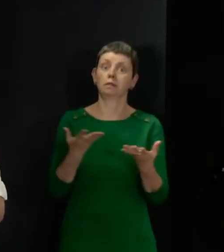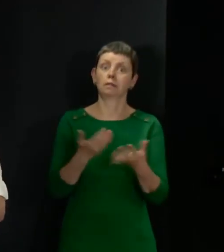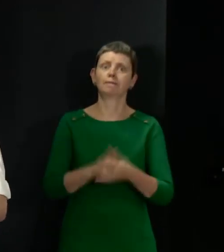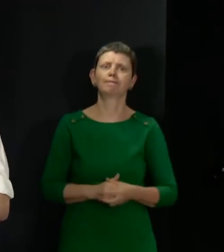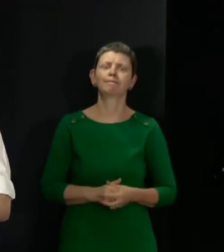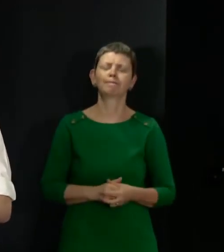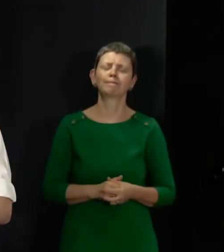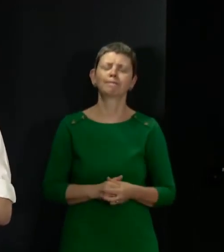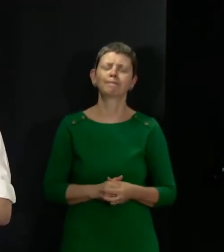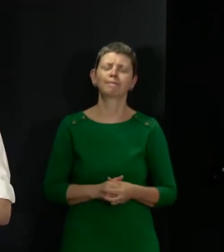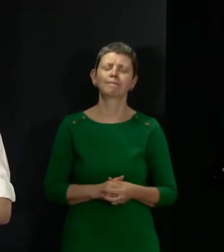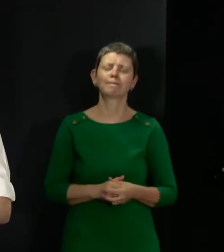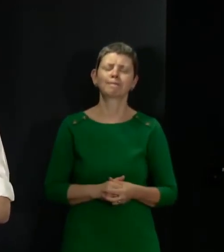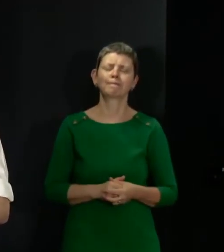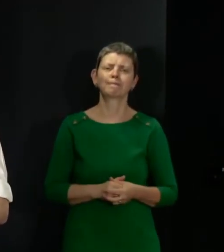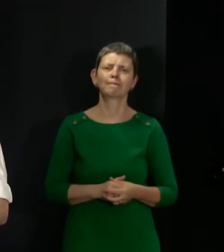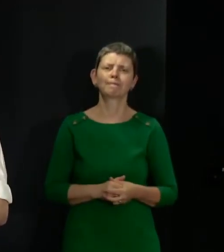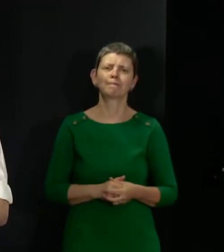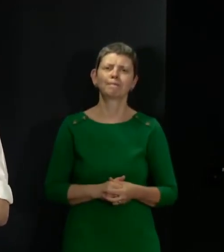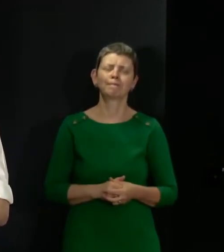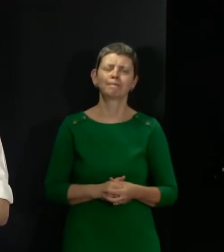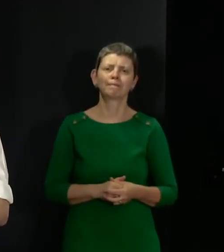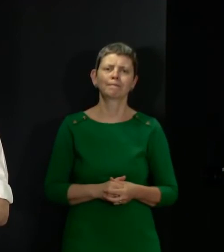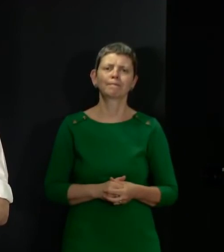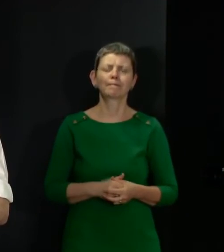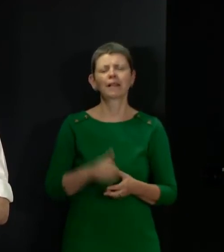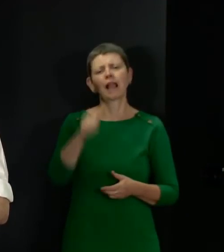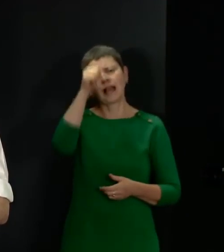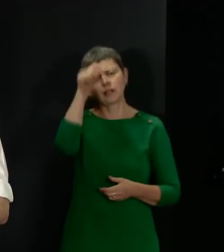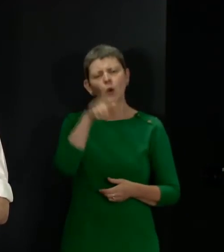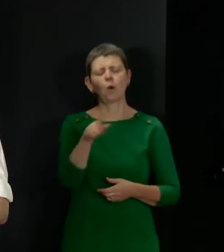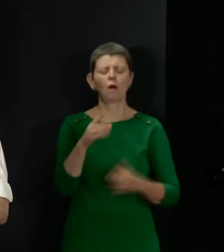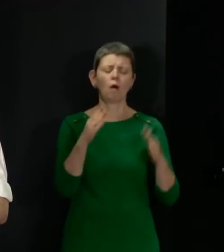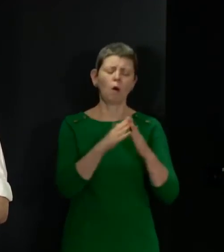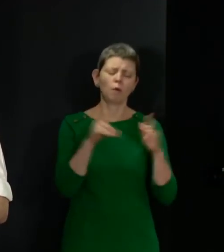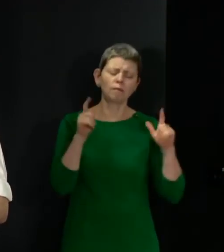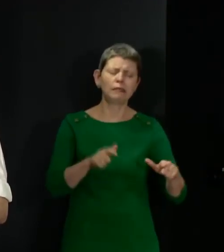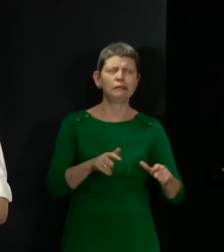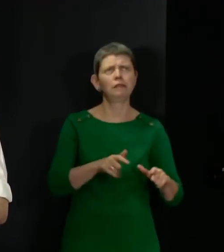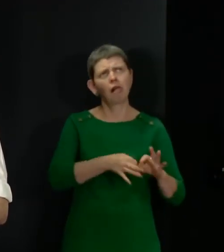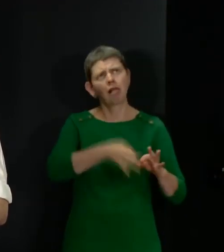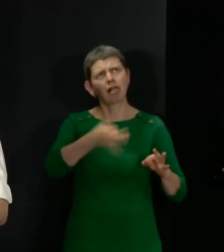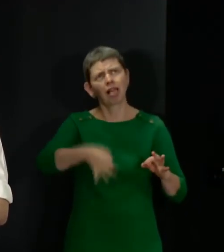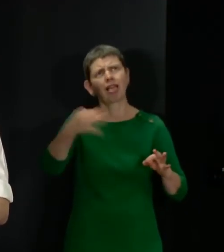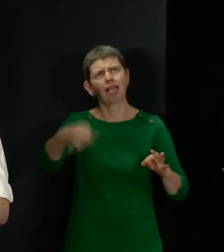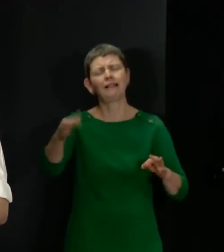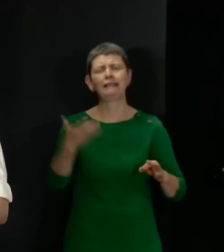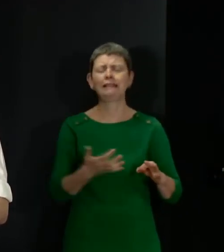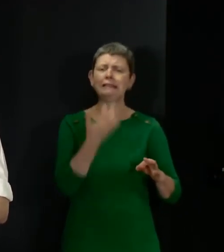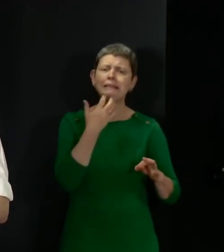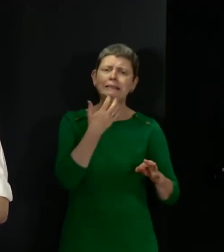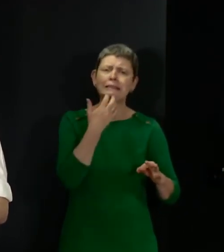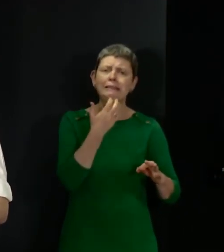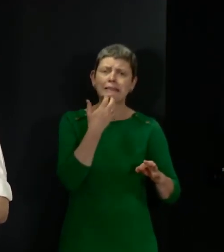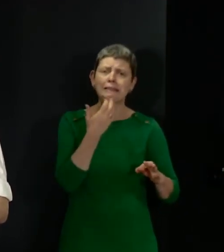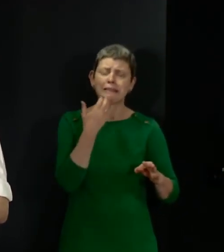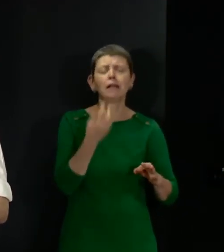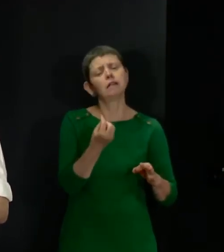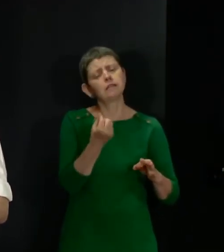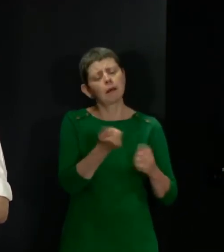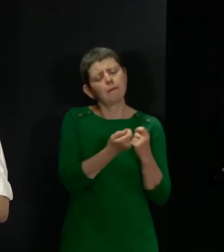I know the fatigue and strain many are feeling as the stay-at-home period continues, albeit with some